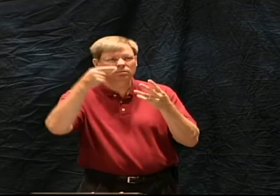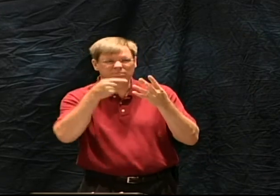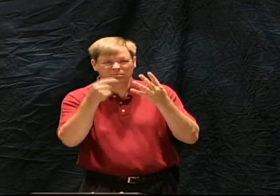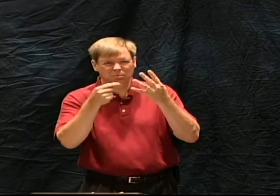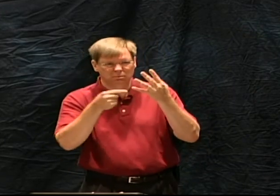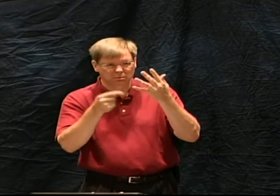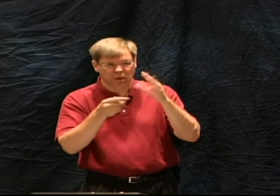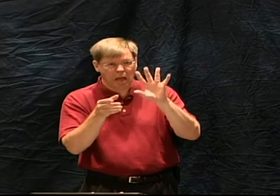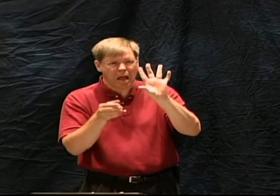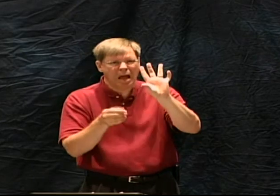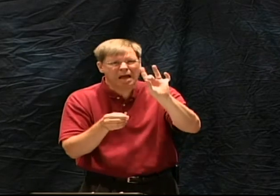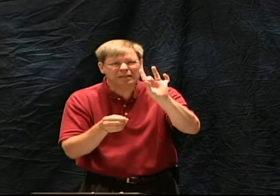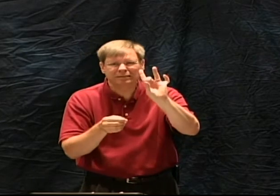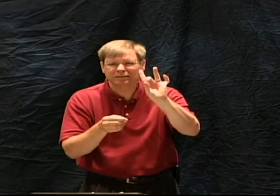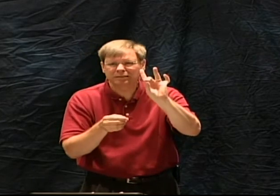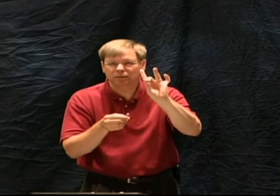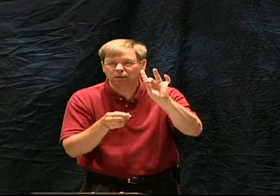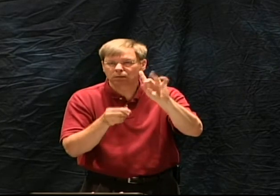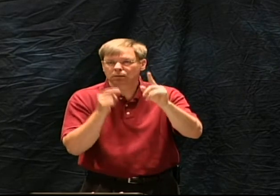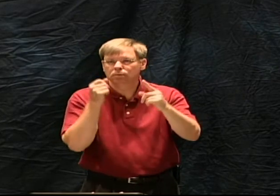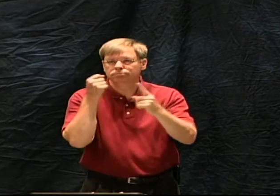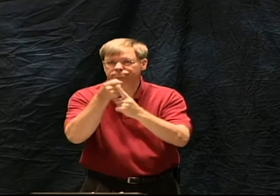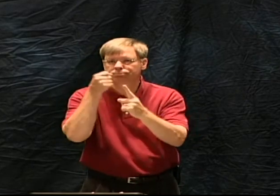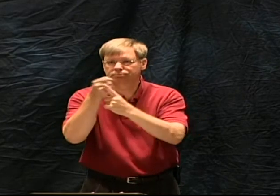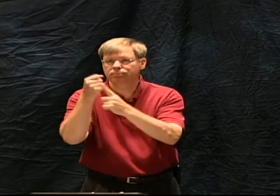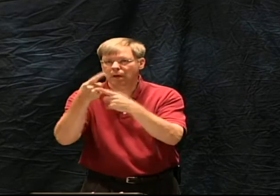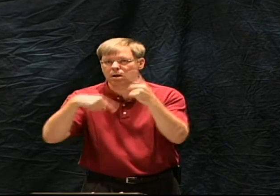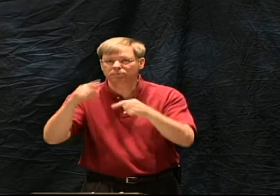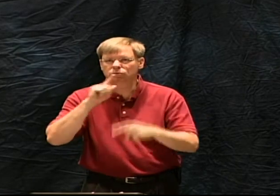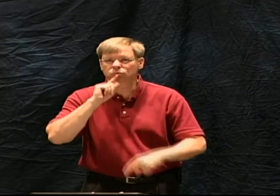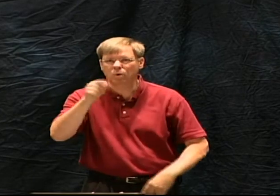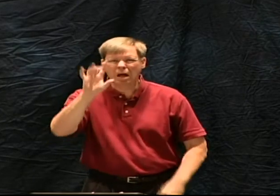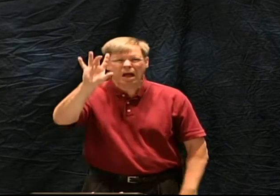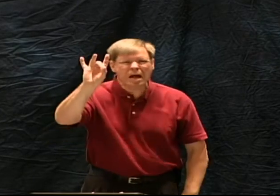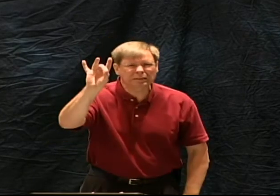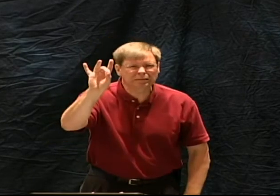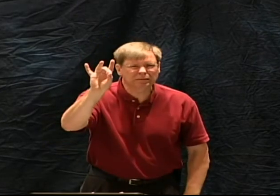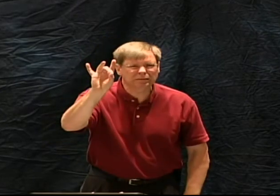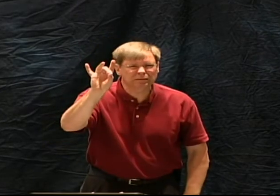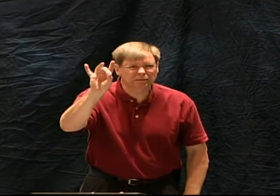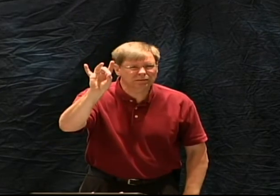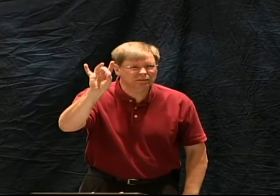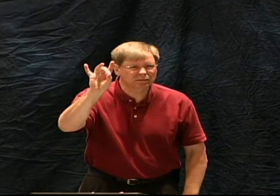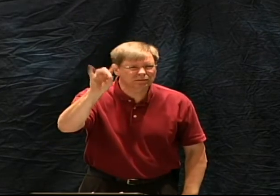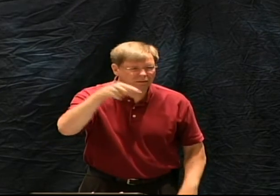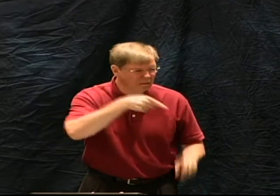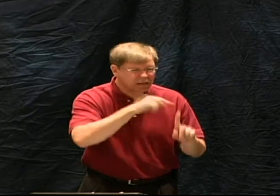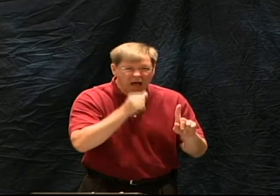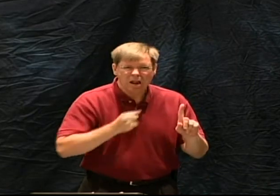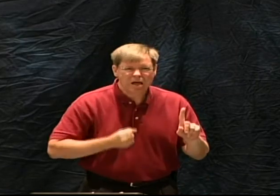but these were predictions about his birth predictions about how he grew up and they would expect